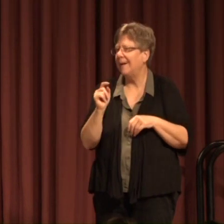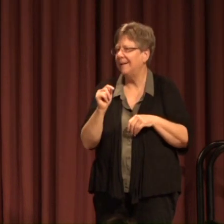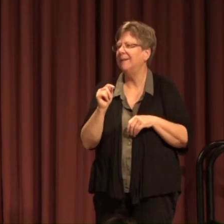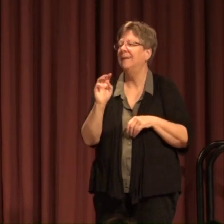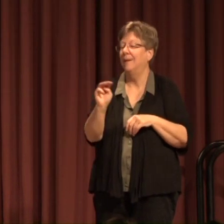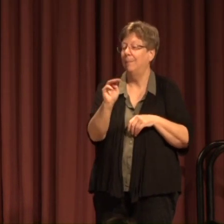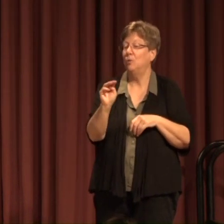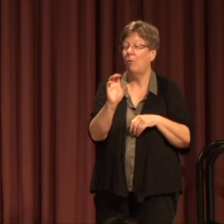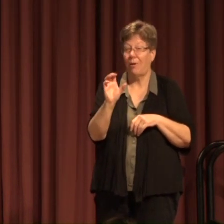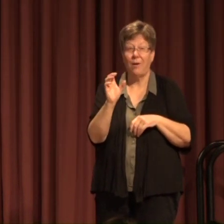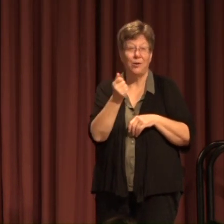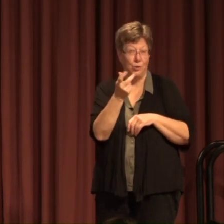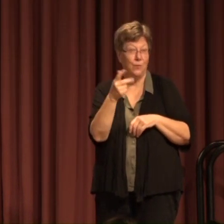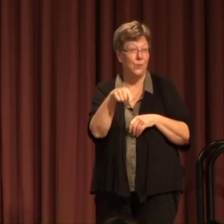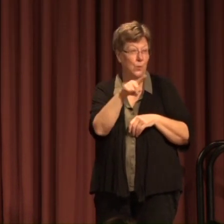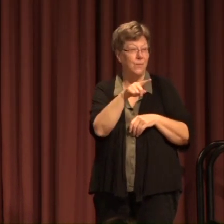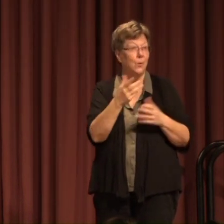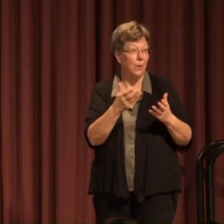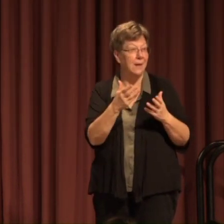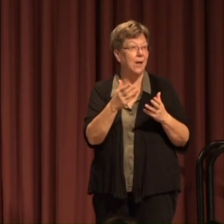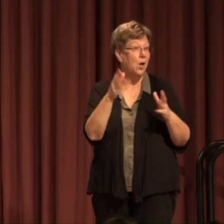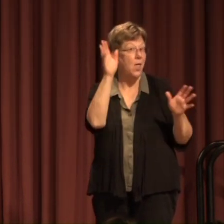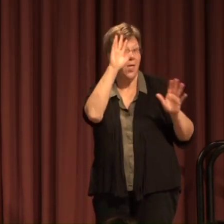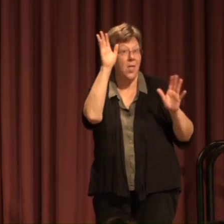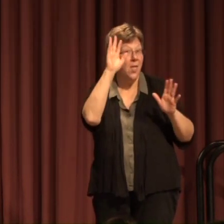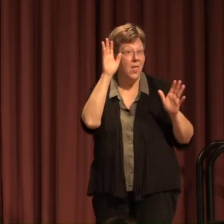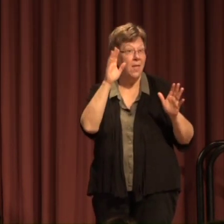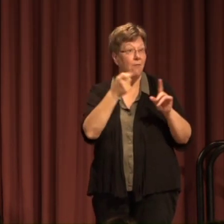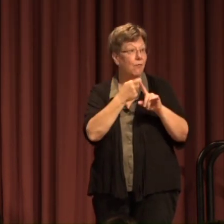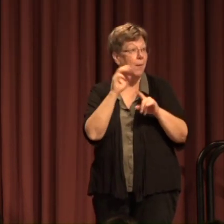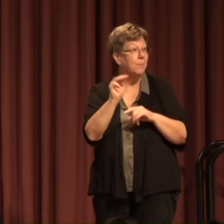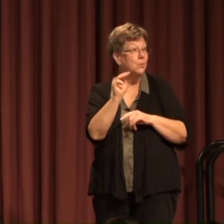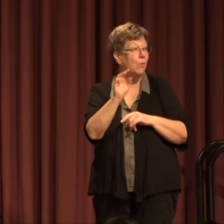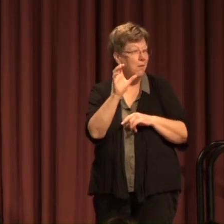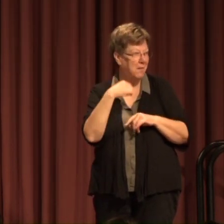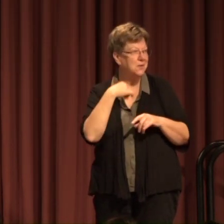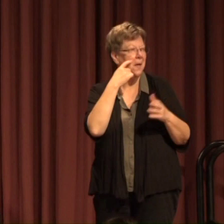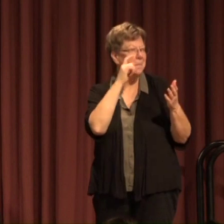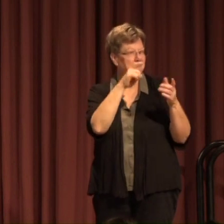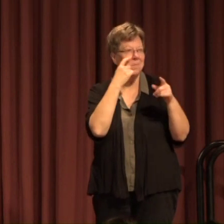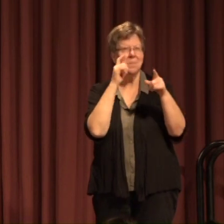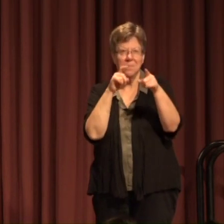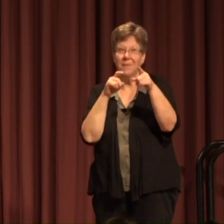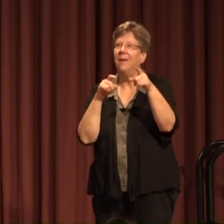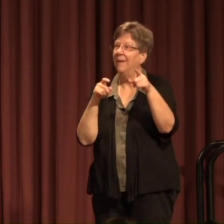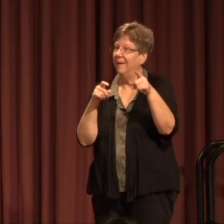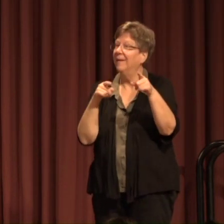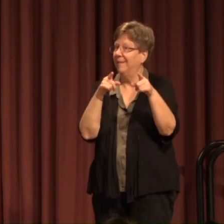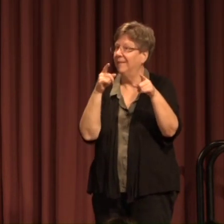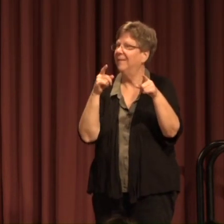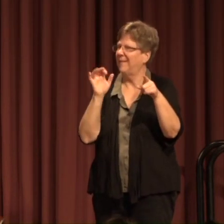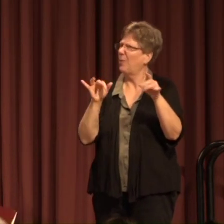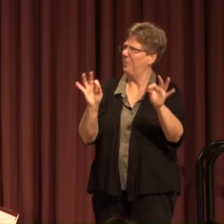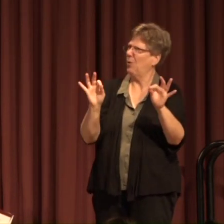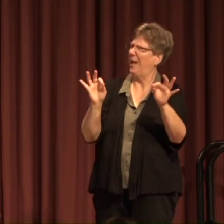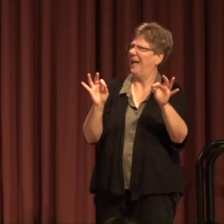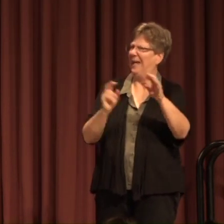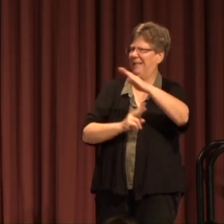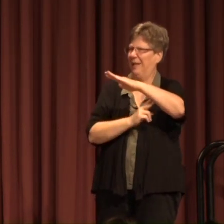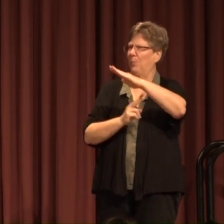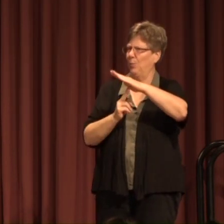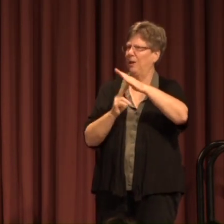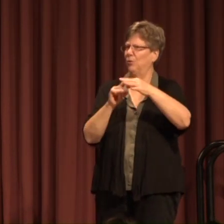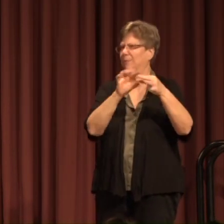Missoula College A few of you are here nodding Give me a wave I see a few of you You know are thinking Yeah wouldn't that be great It would be